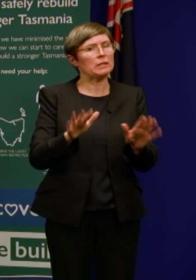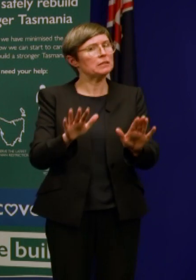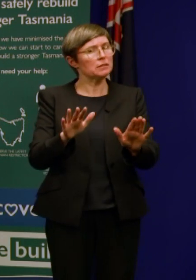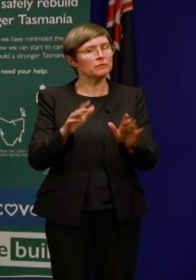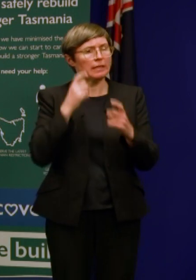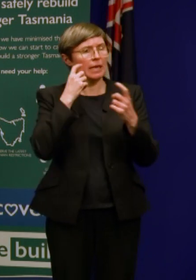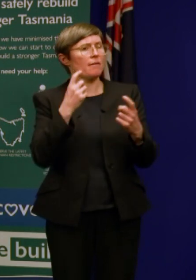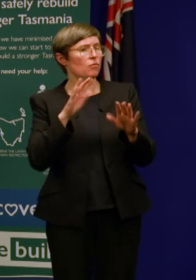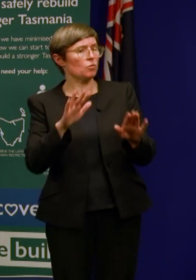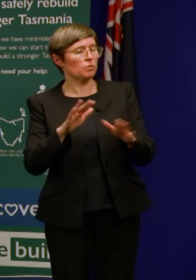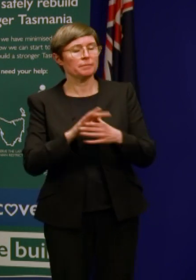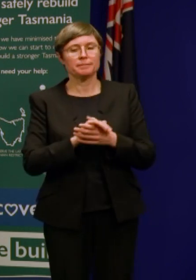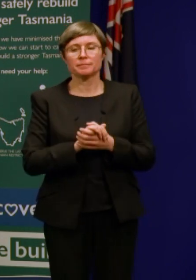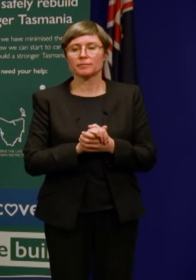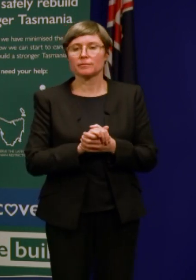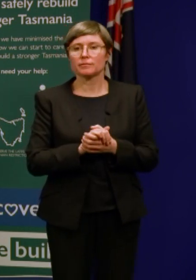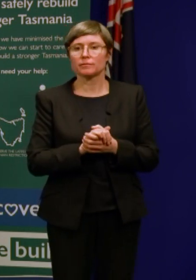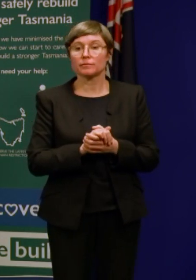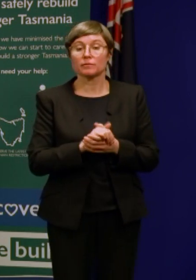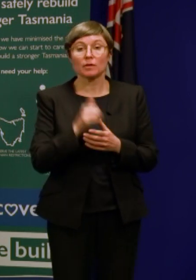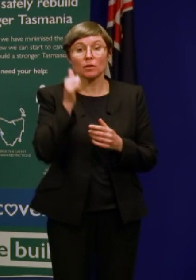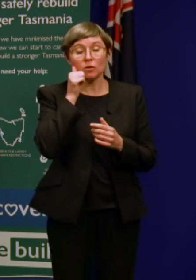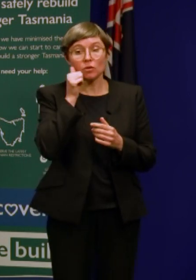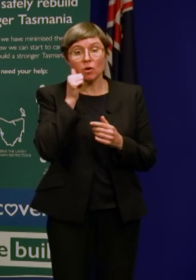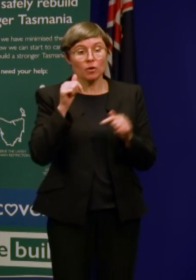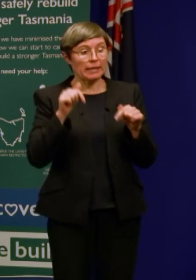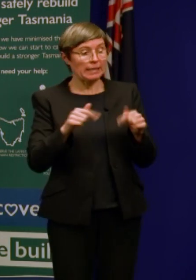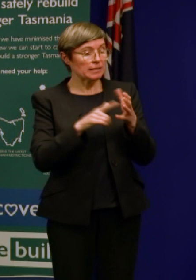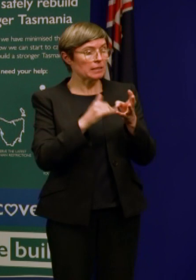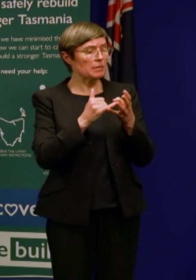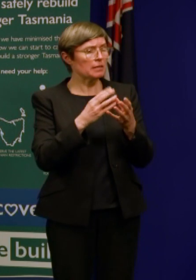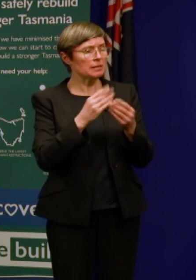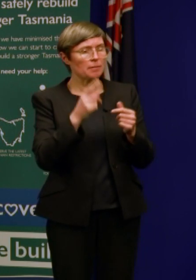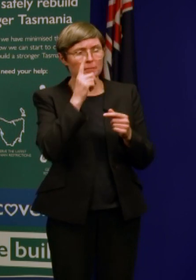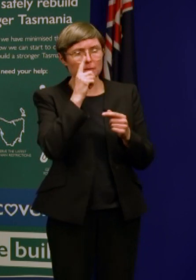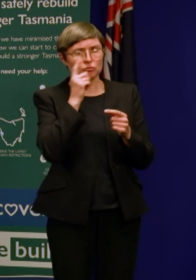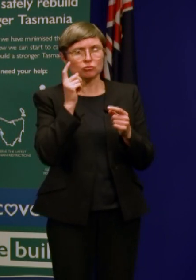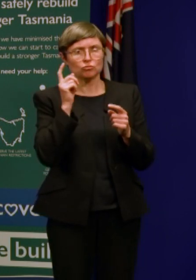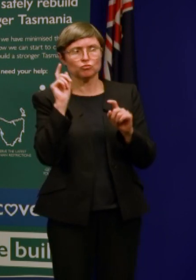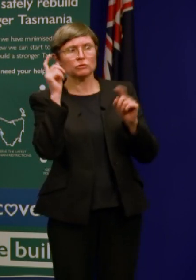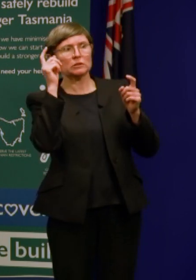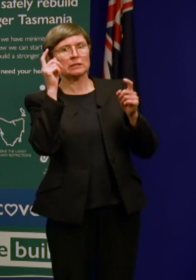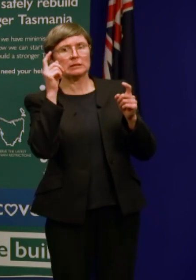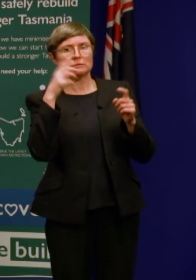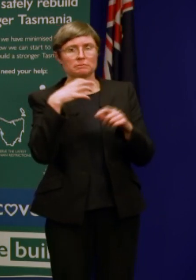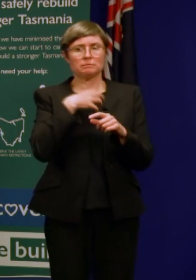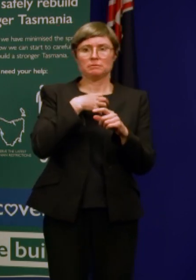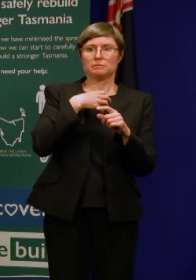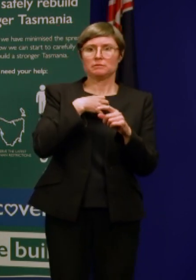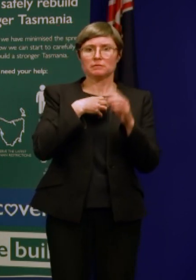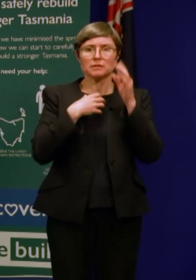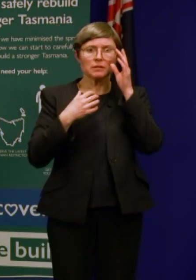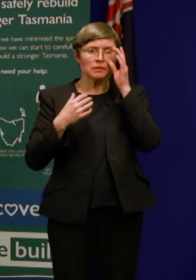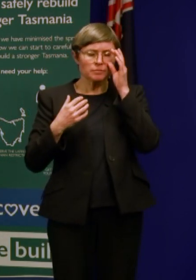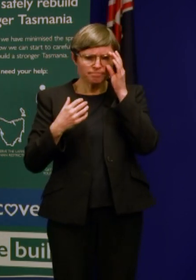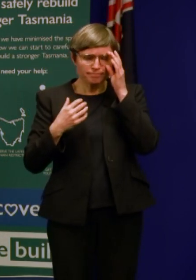I understand that people in Tasmania may well be quite fearful, at least concerned and I think in many instances quite